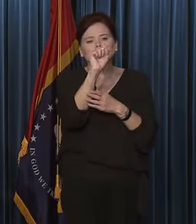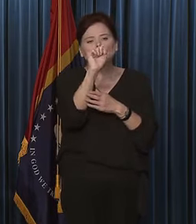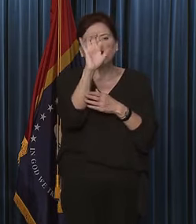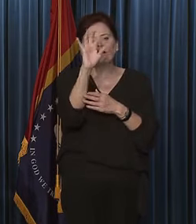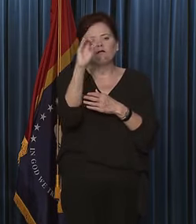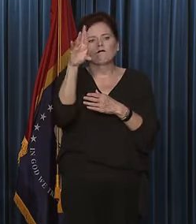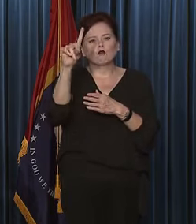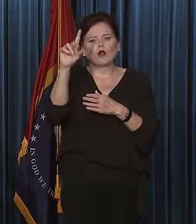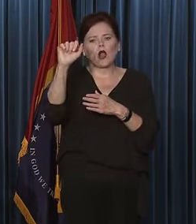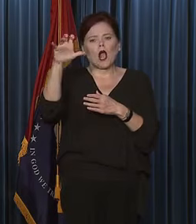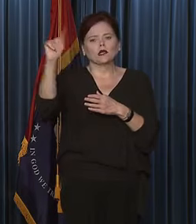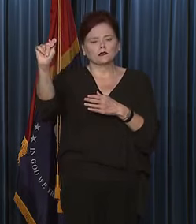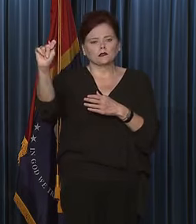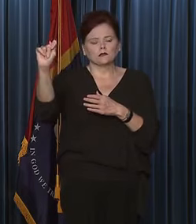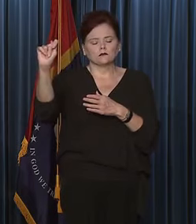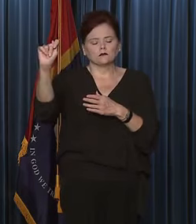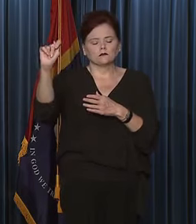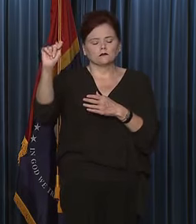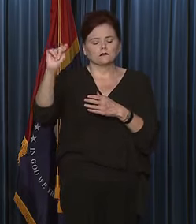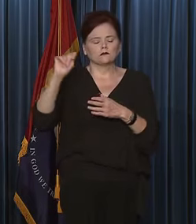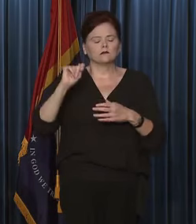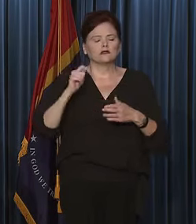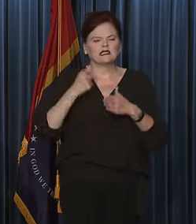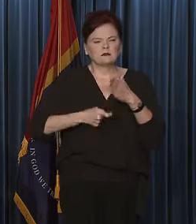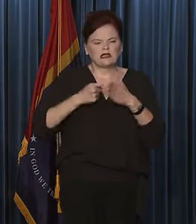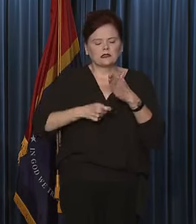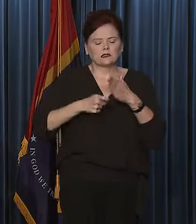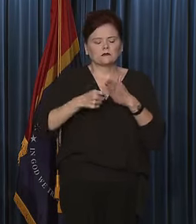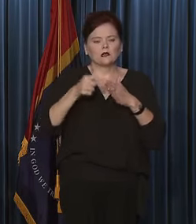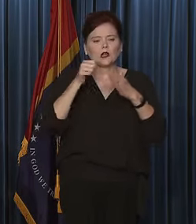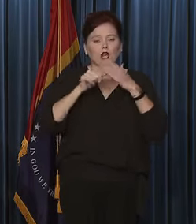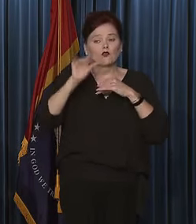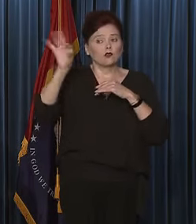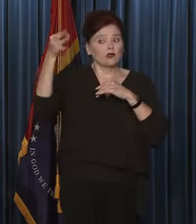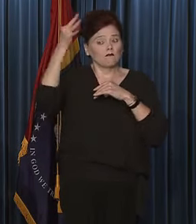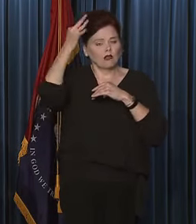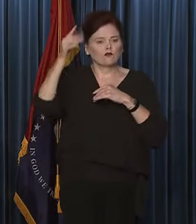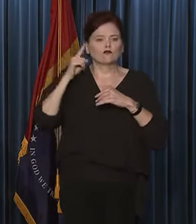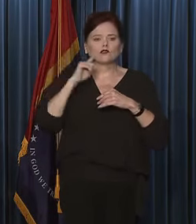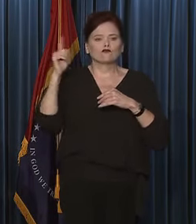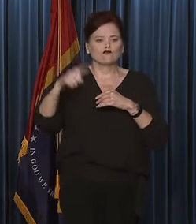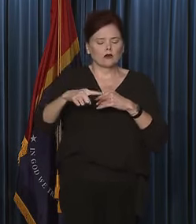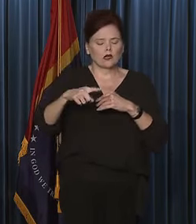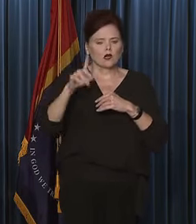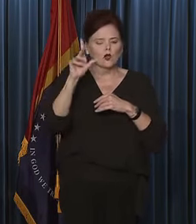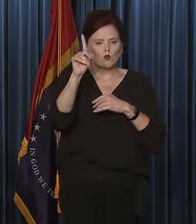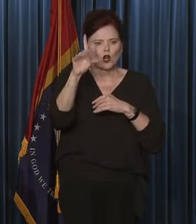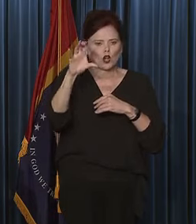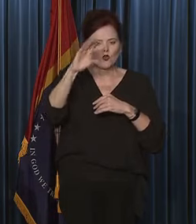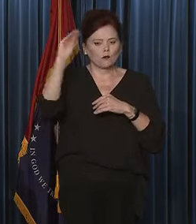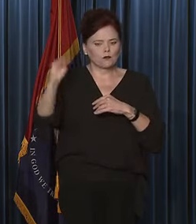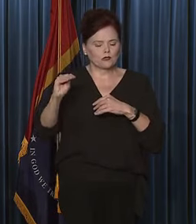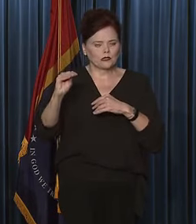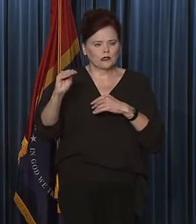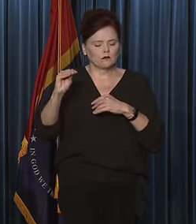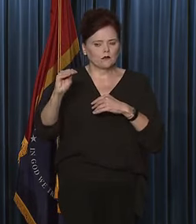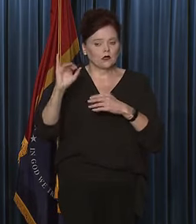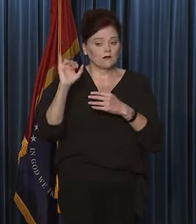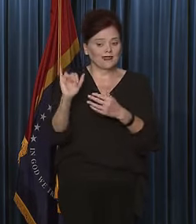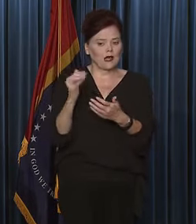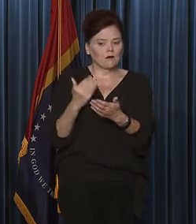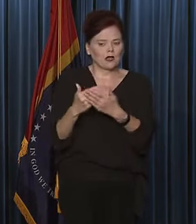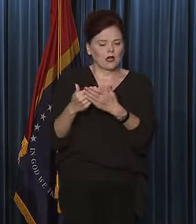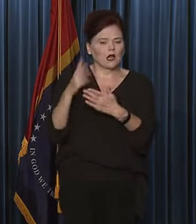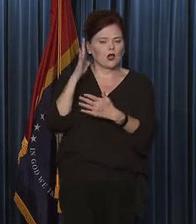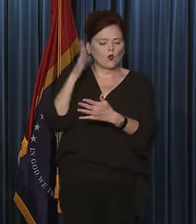eligible expense. And under the existing federal decree, 100% of that